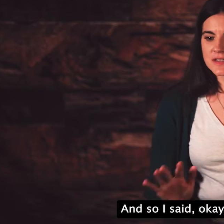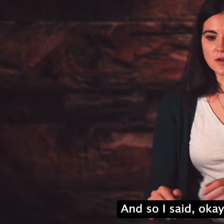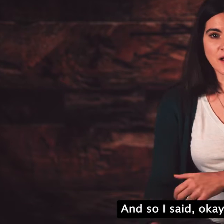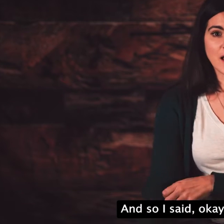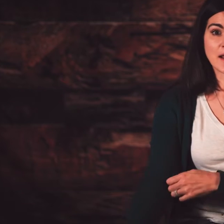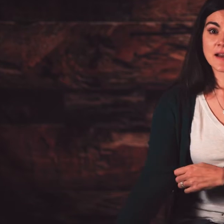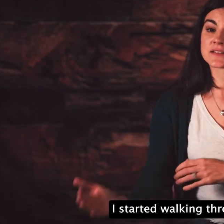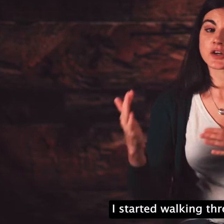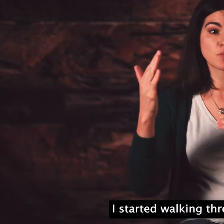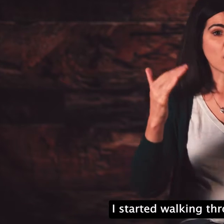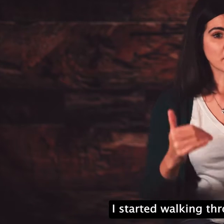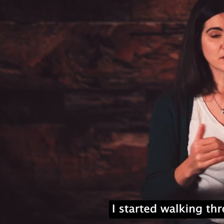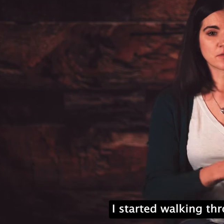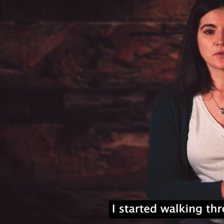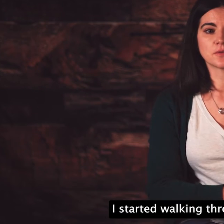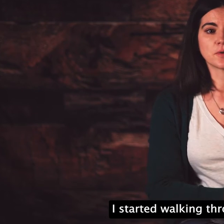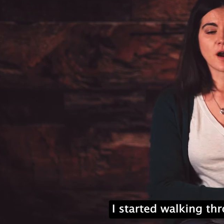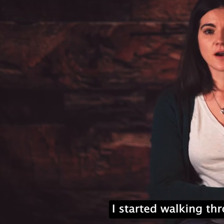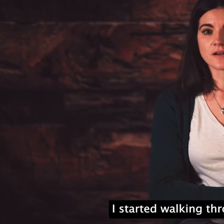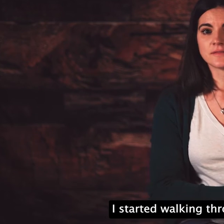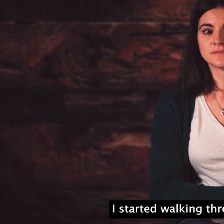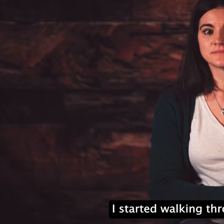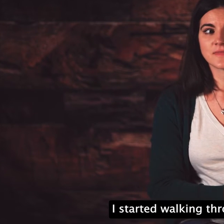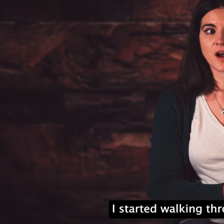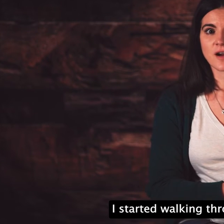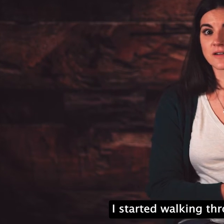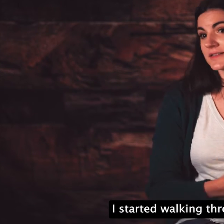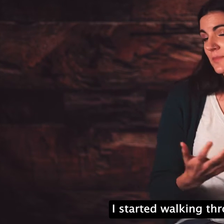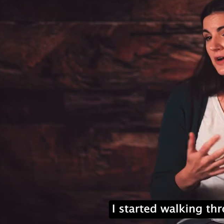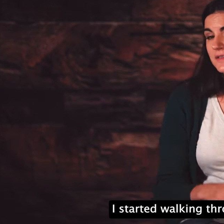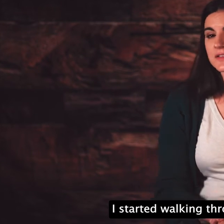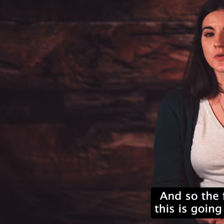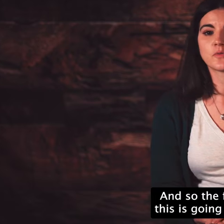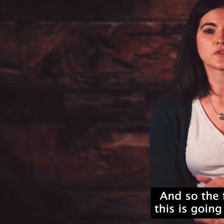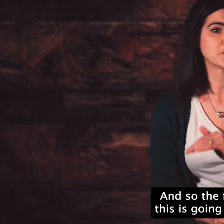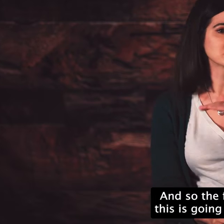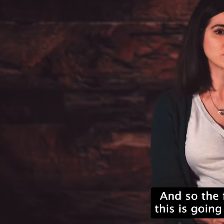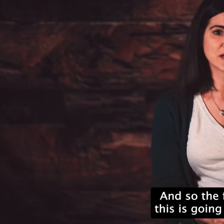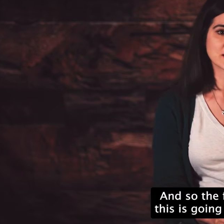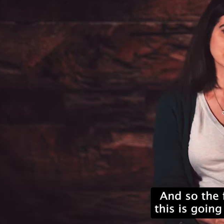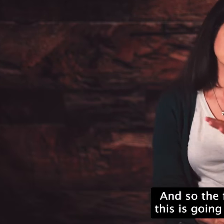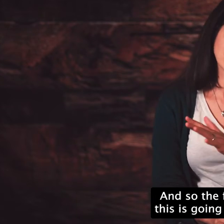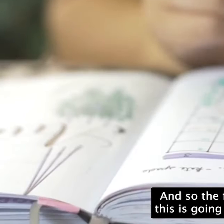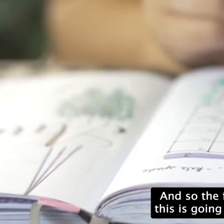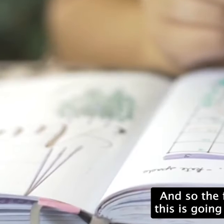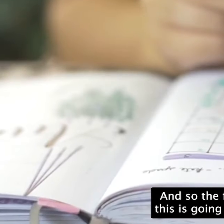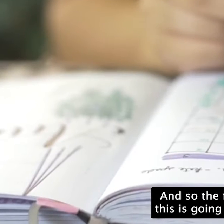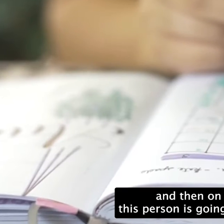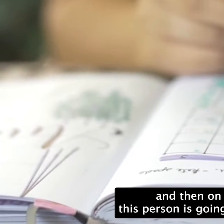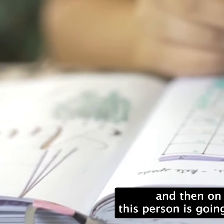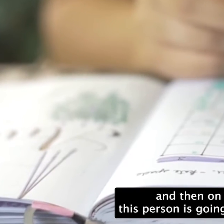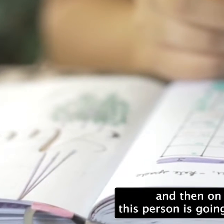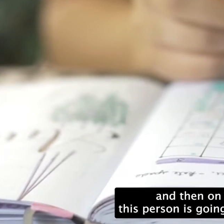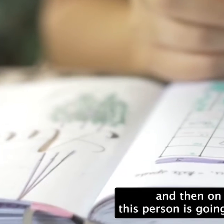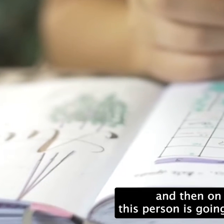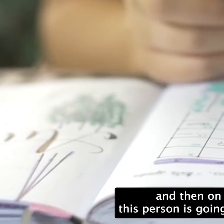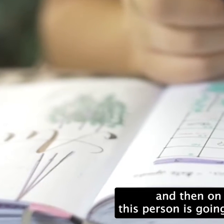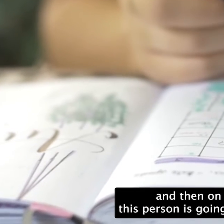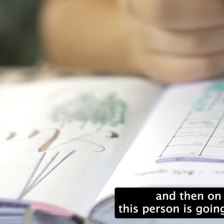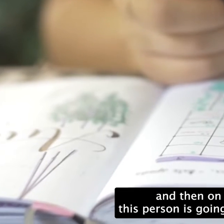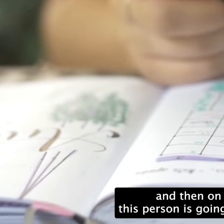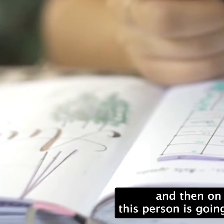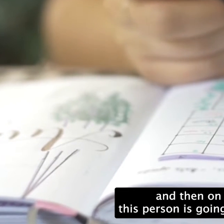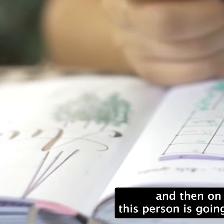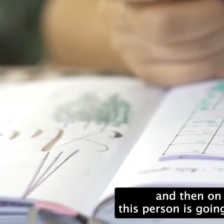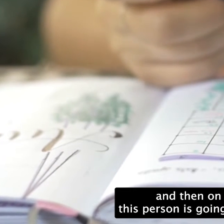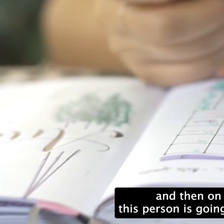okay, here's the deal. And I started walking through our summer. And so the first week, this is going to happen. And then on week